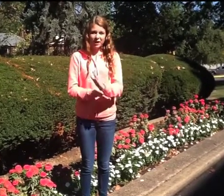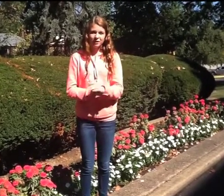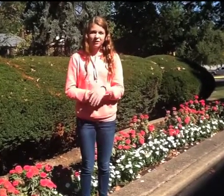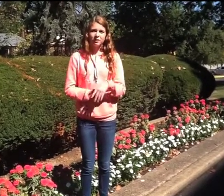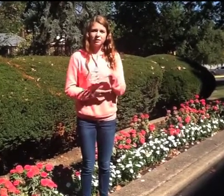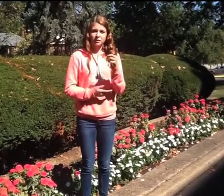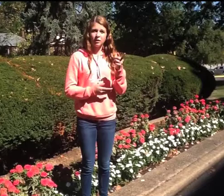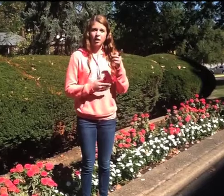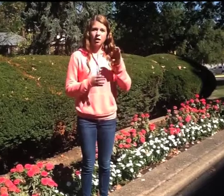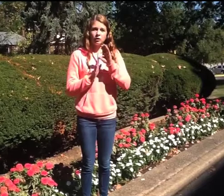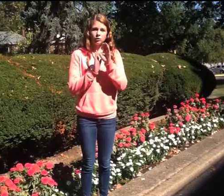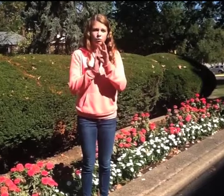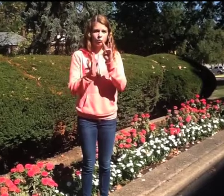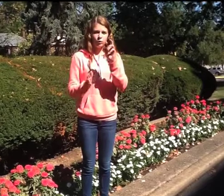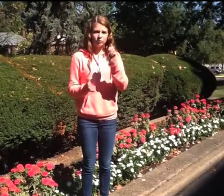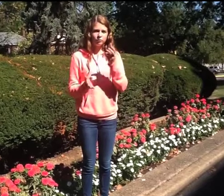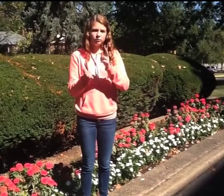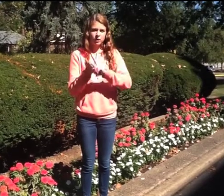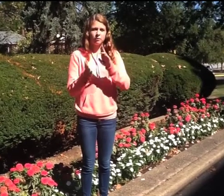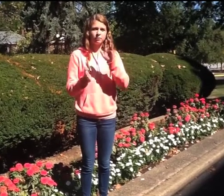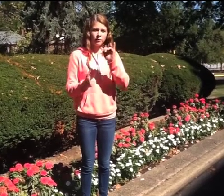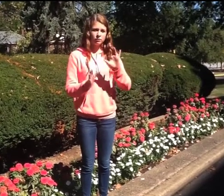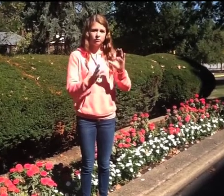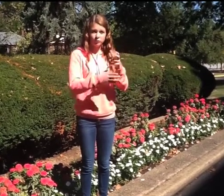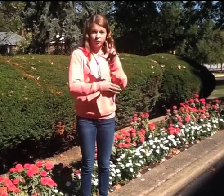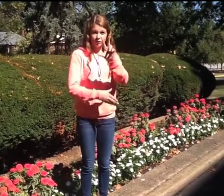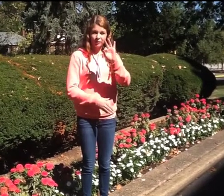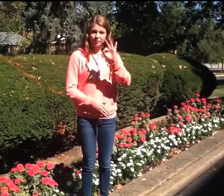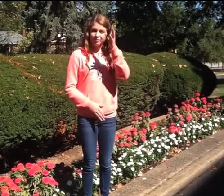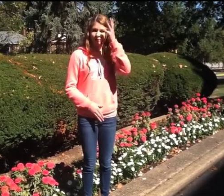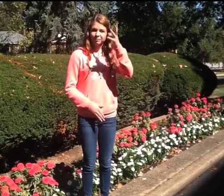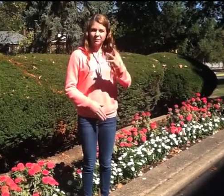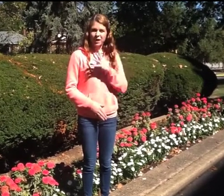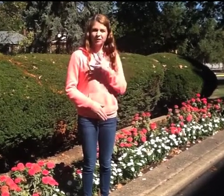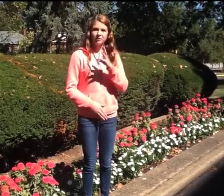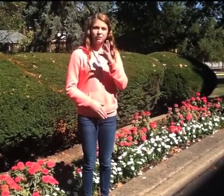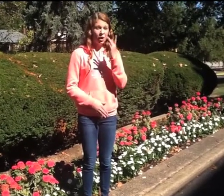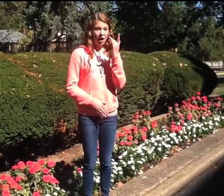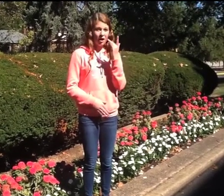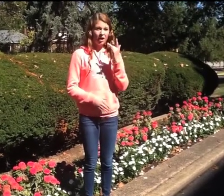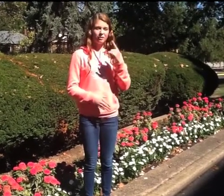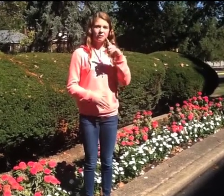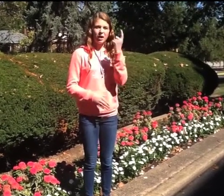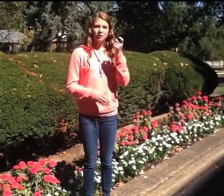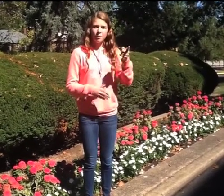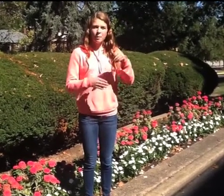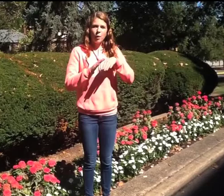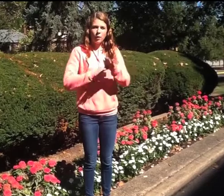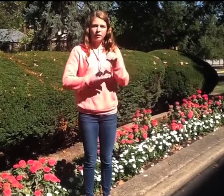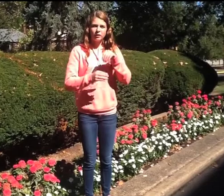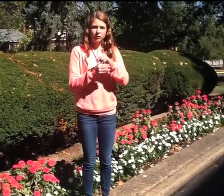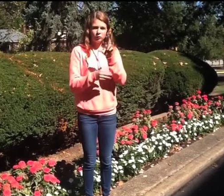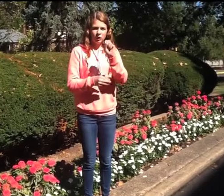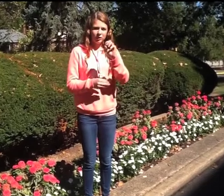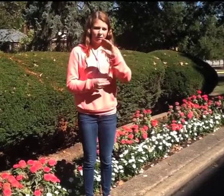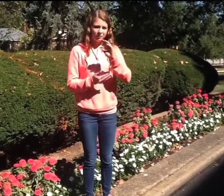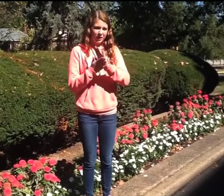men on September 17, 1787, recognizing all who were born in the United States or by naturalization who have become citizens.